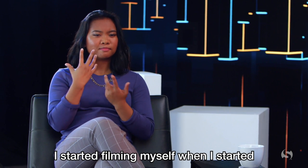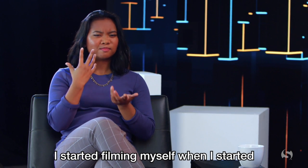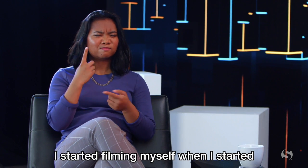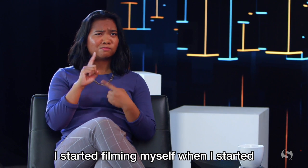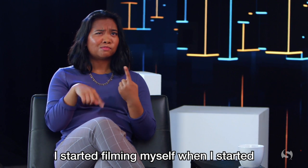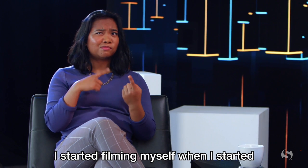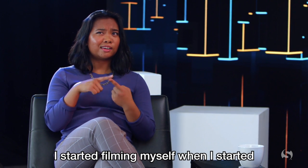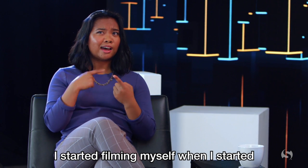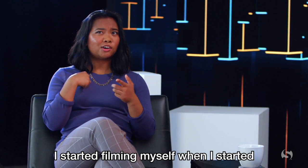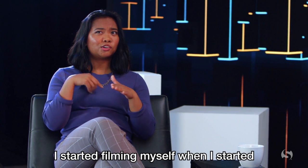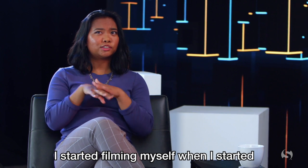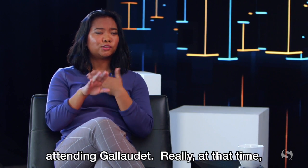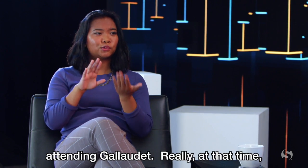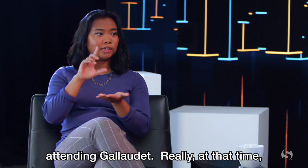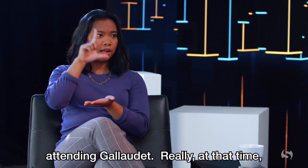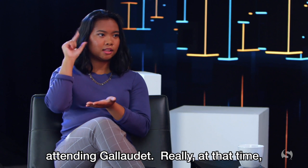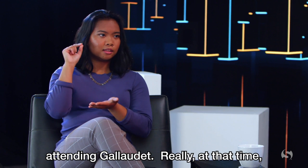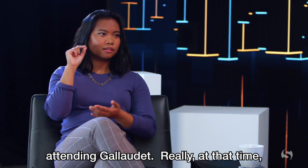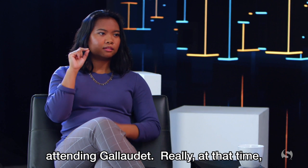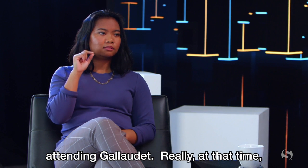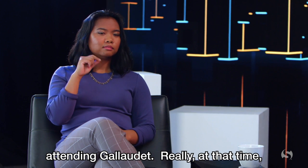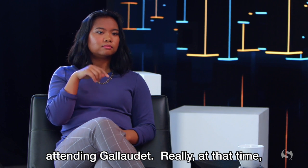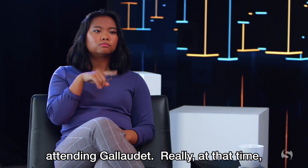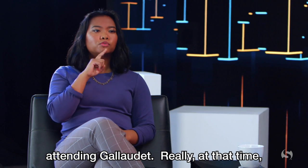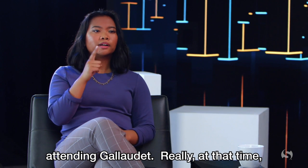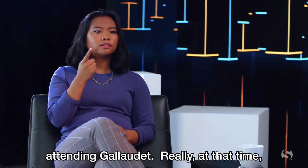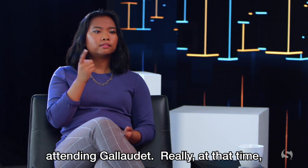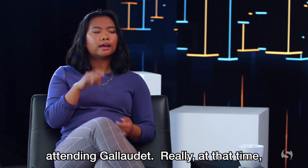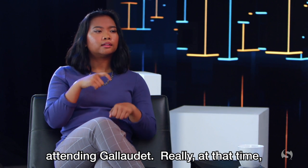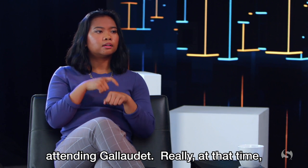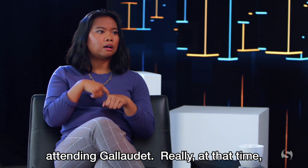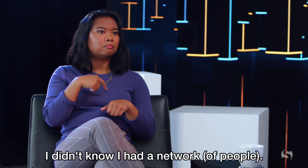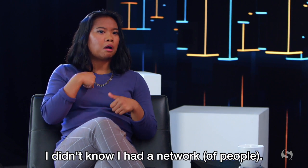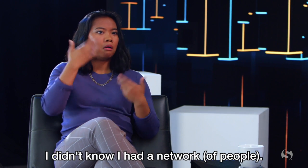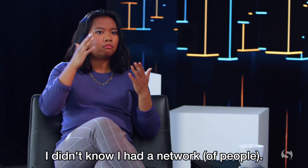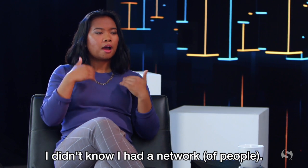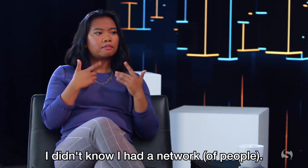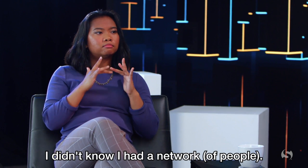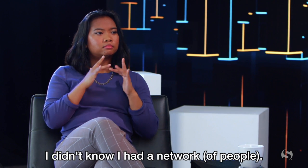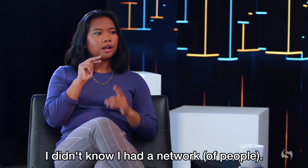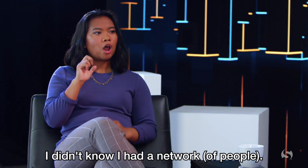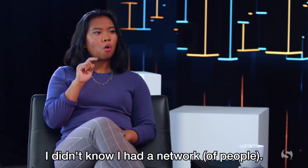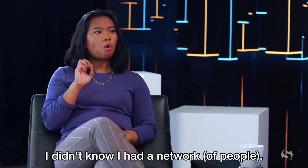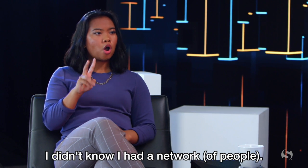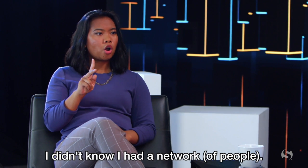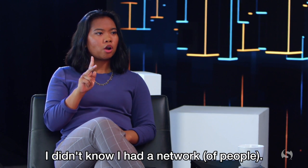I started filming myself when I started attending Gallaudet. But really, at that time, I didn't know I had a network of people.